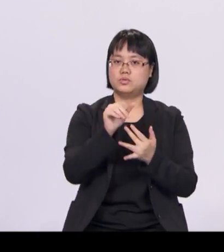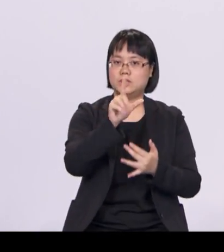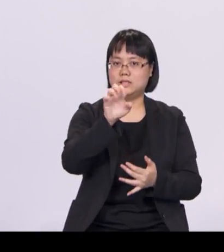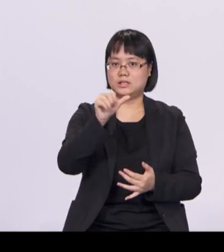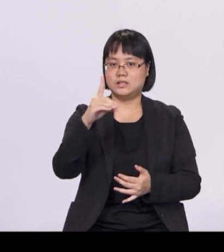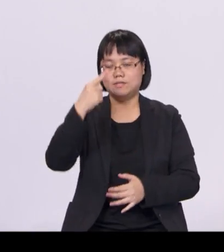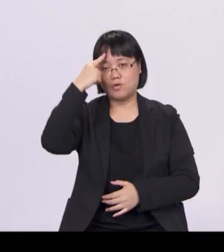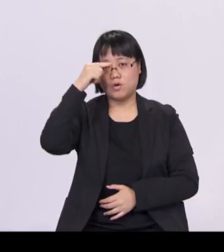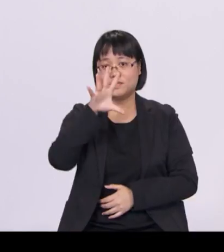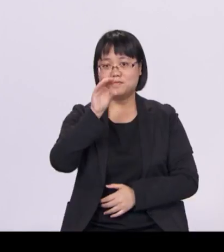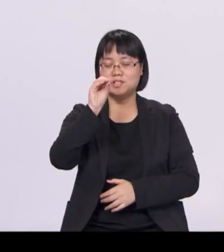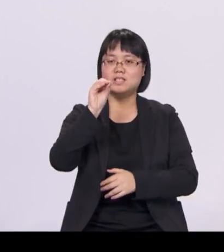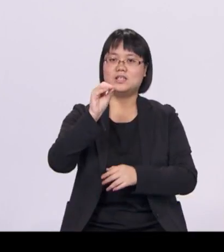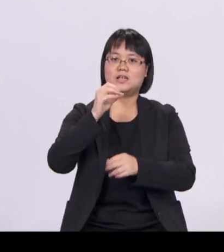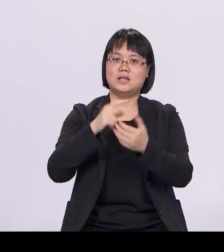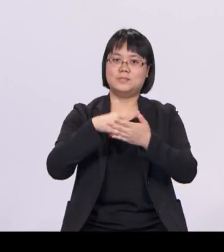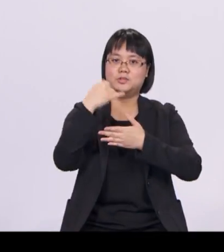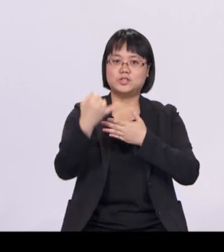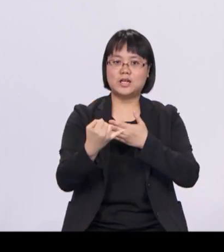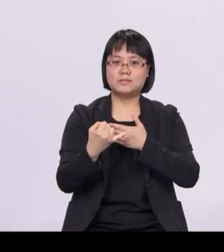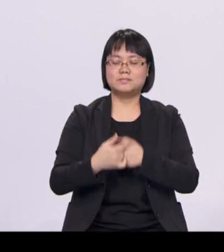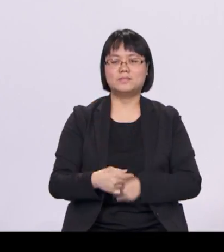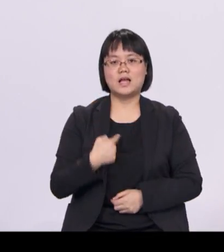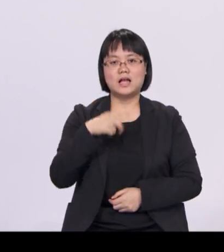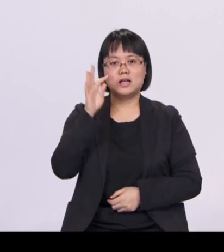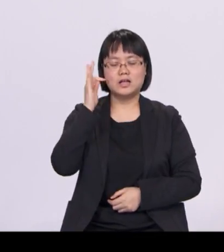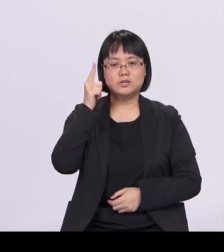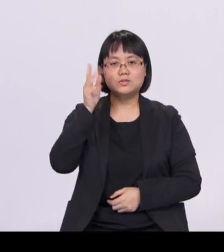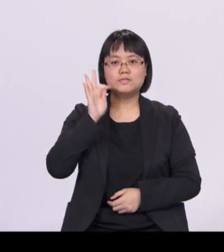I look forward to even more TACs and businesses coming on board.